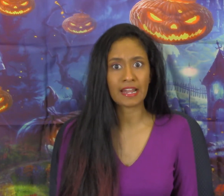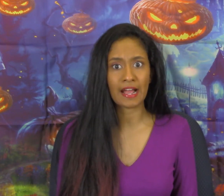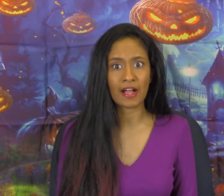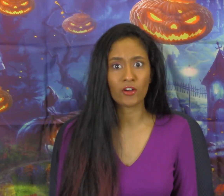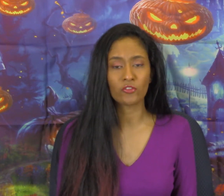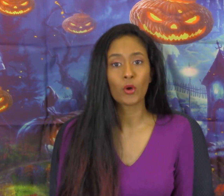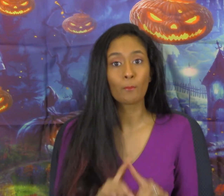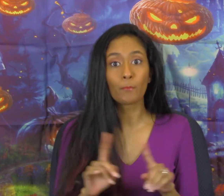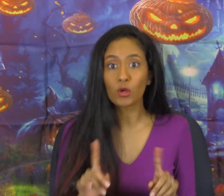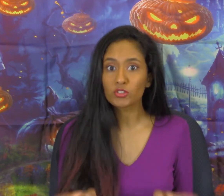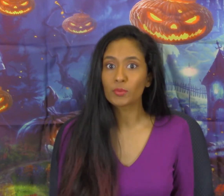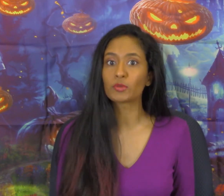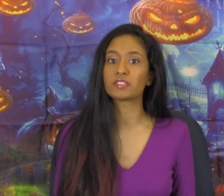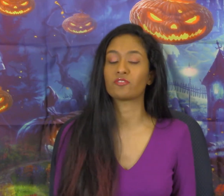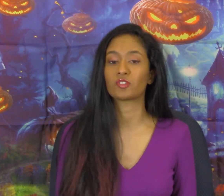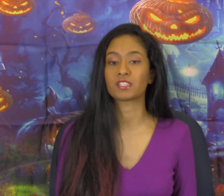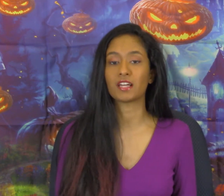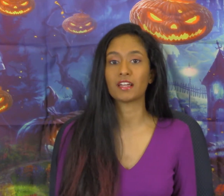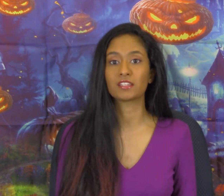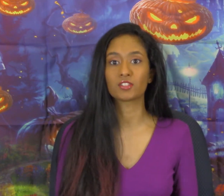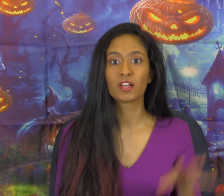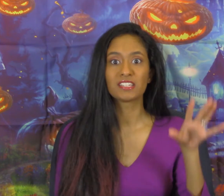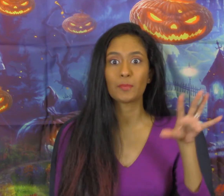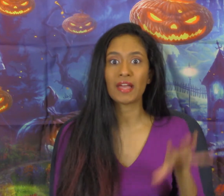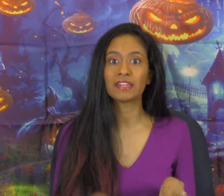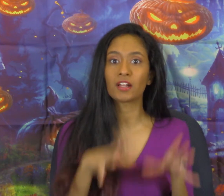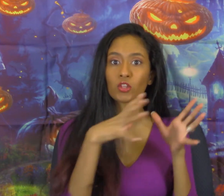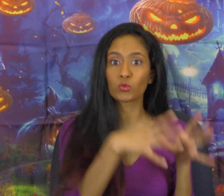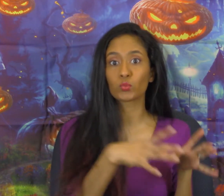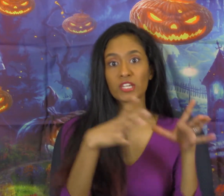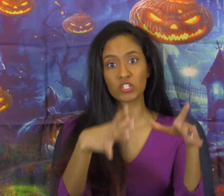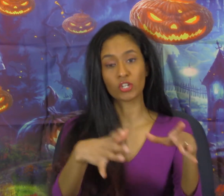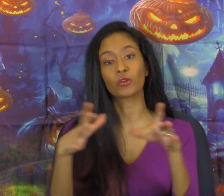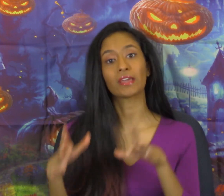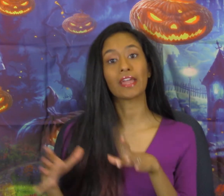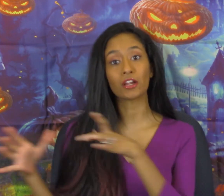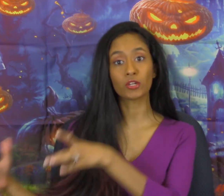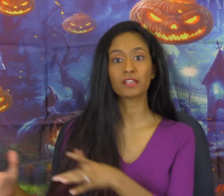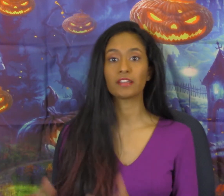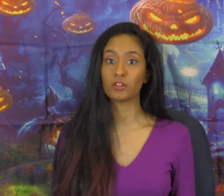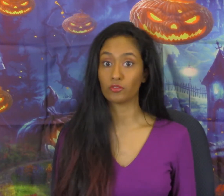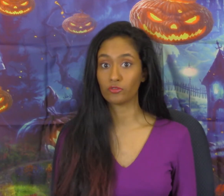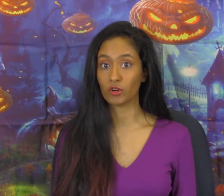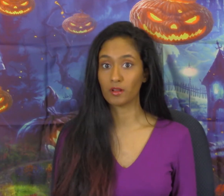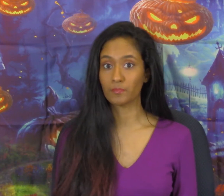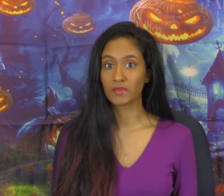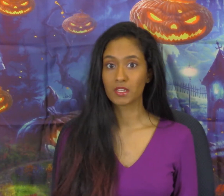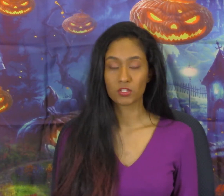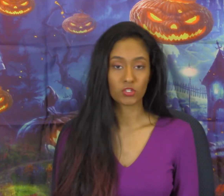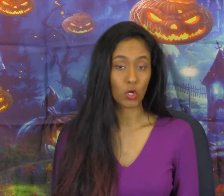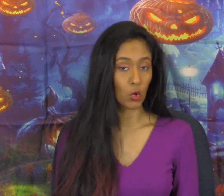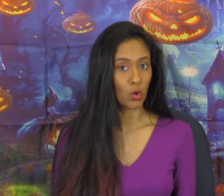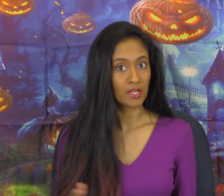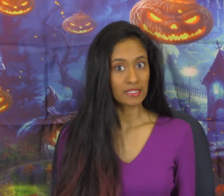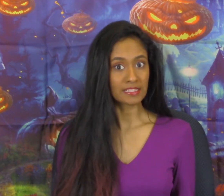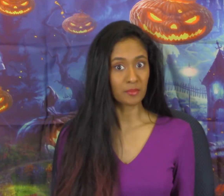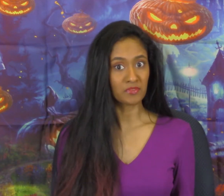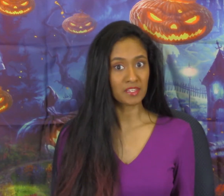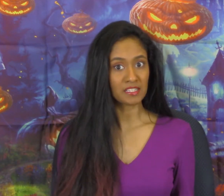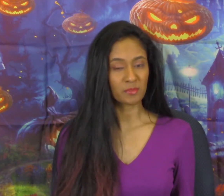have multiple different signs depending on the region or the area that you're from so some of these might